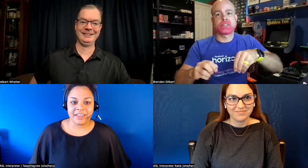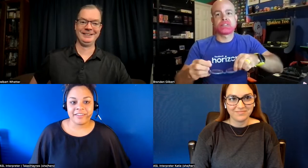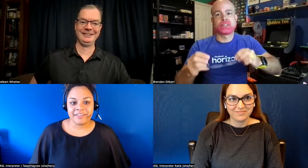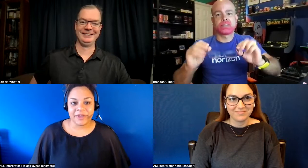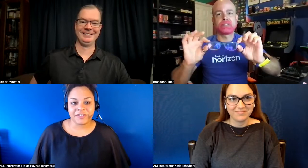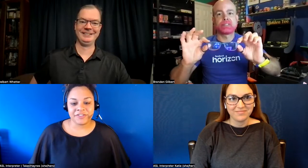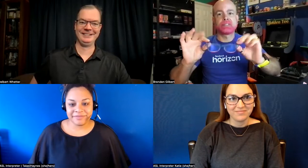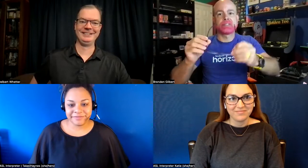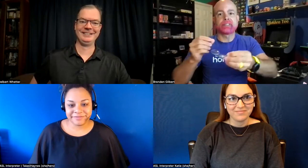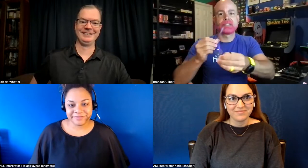glasses match